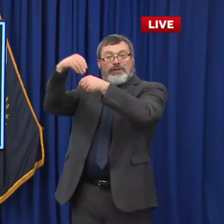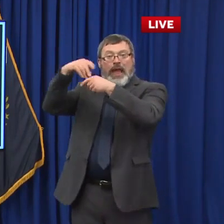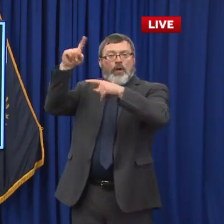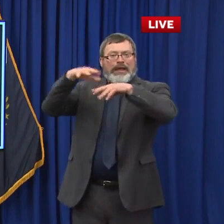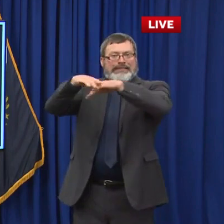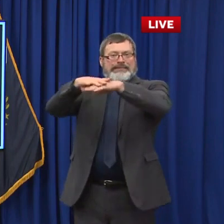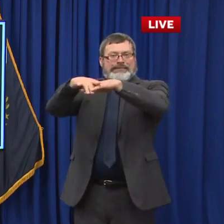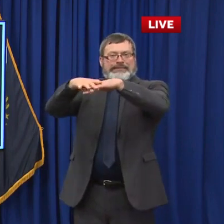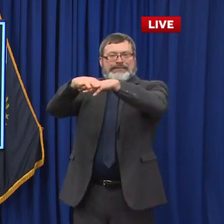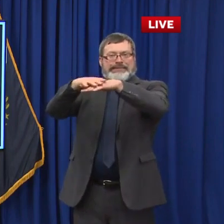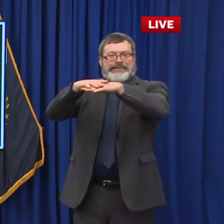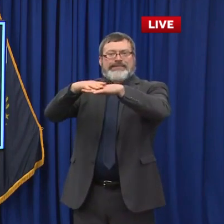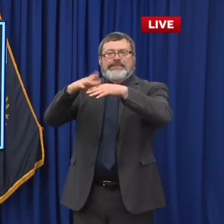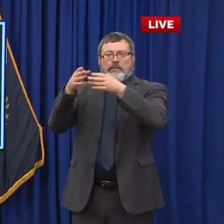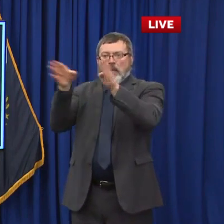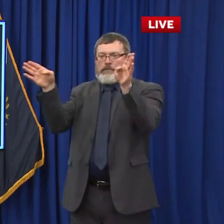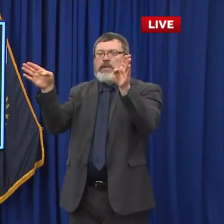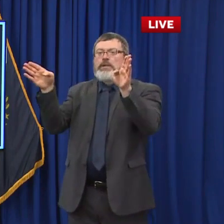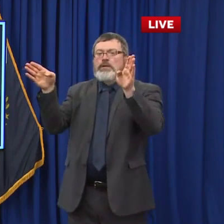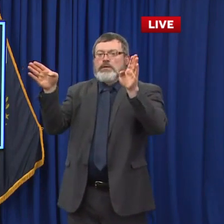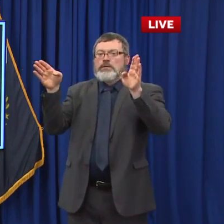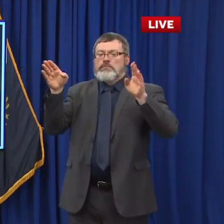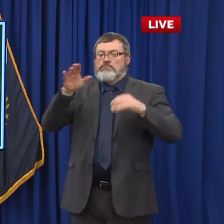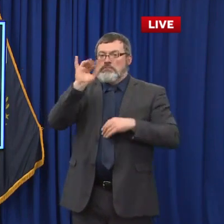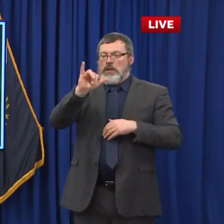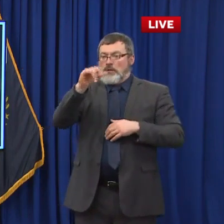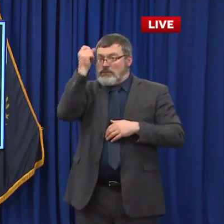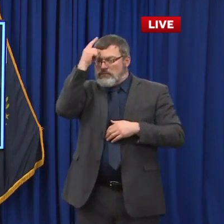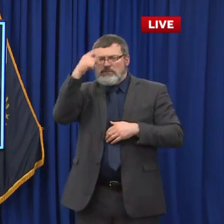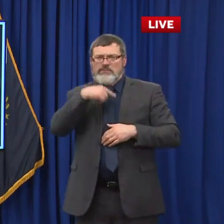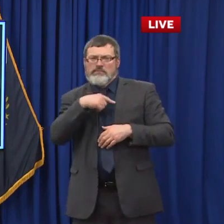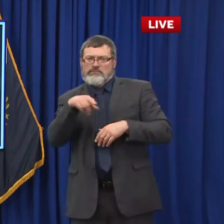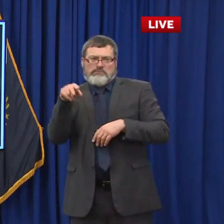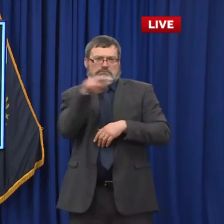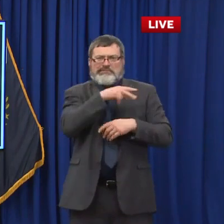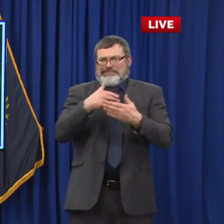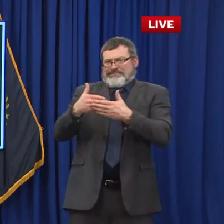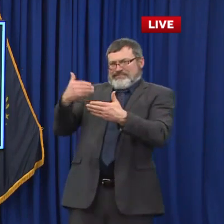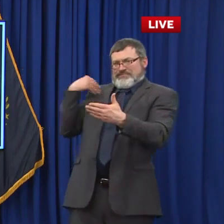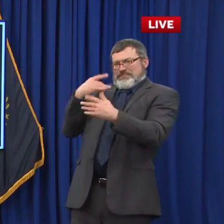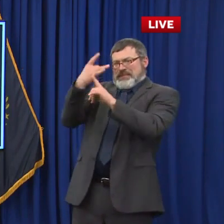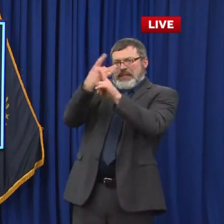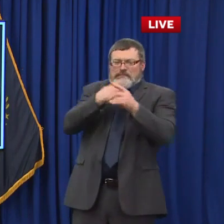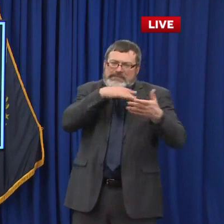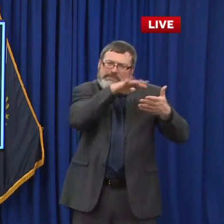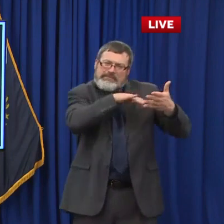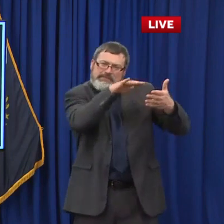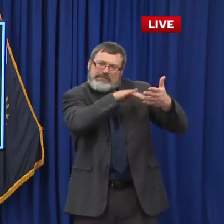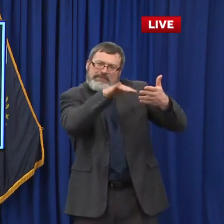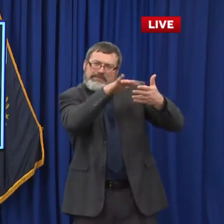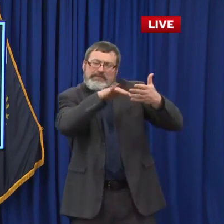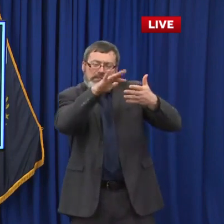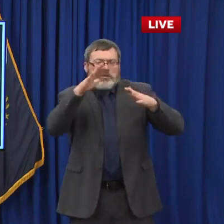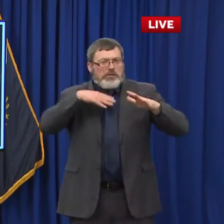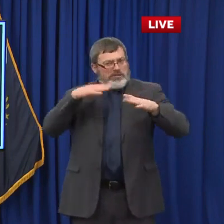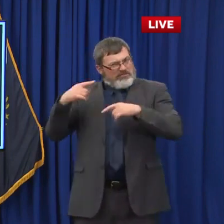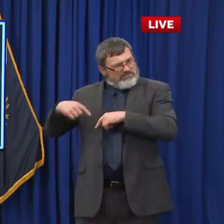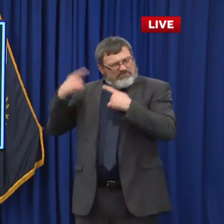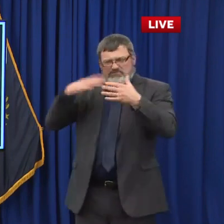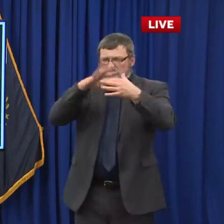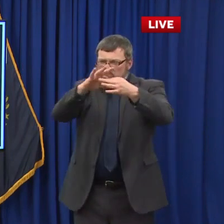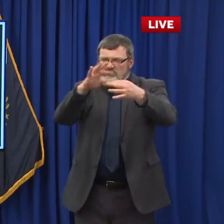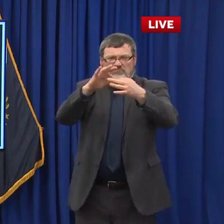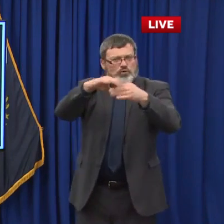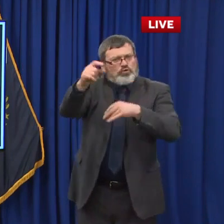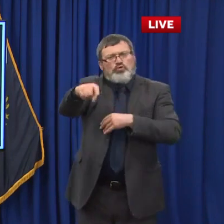conferences over the last eight months, I think know very clearly how seriously we've encouraged mask wearing. It works. The data shows that it has been proven.